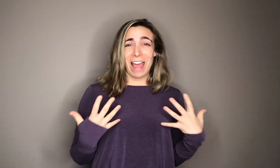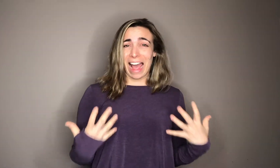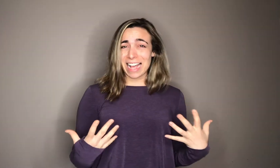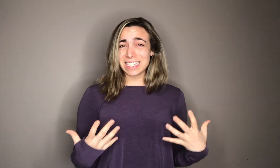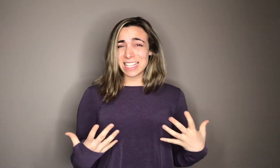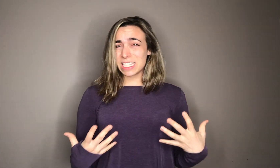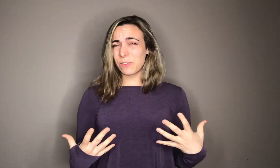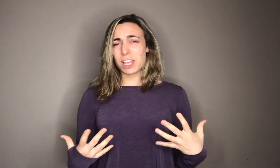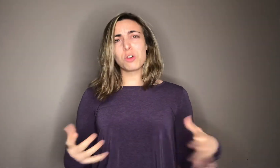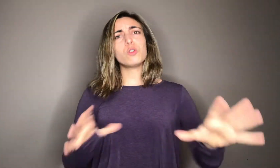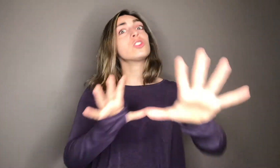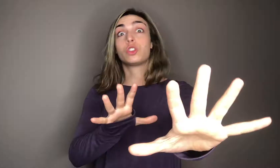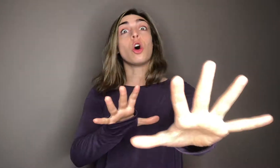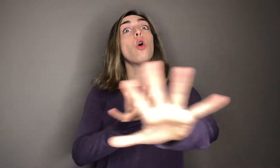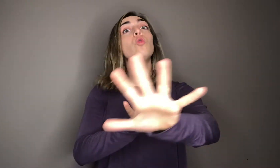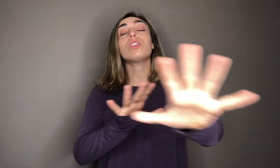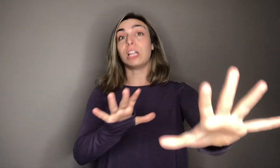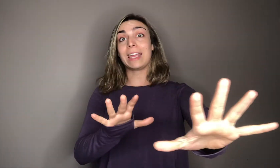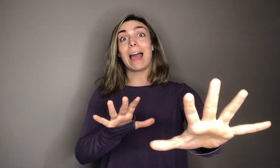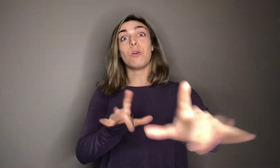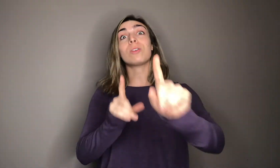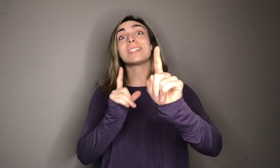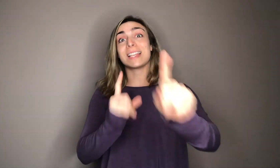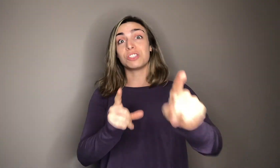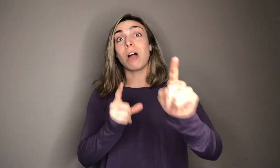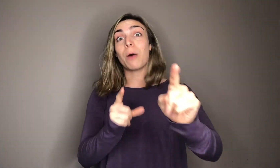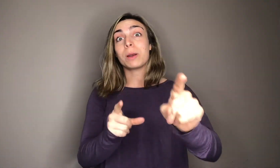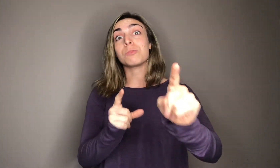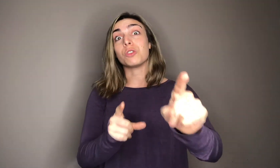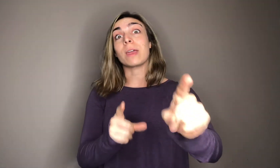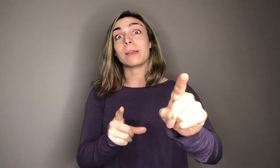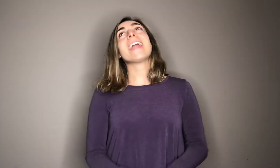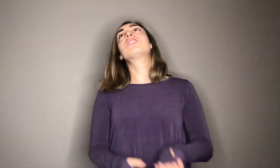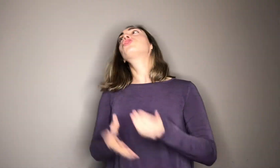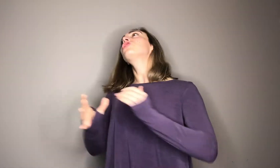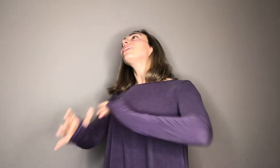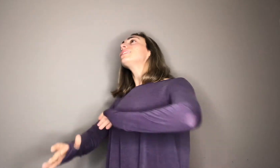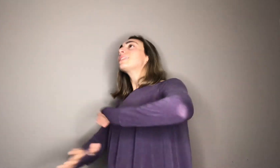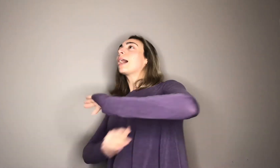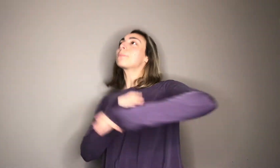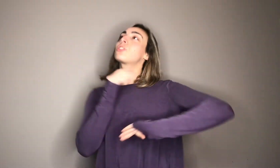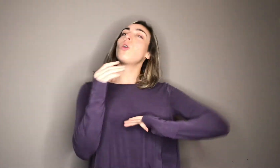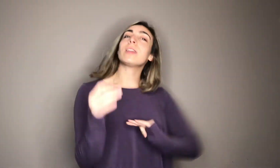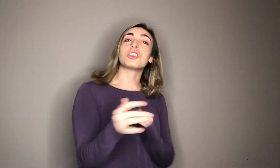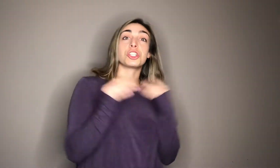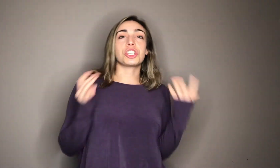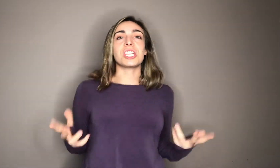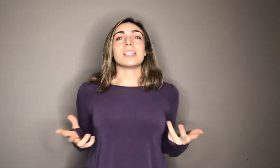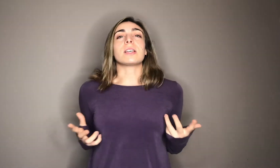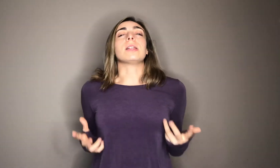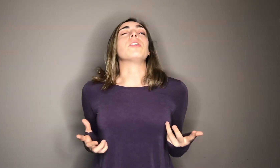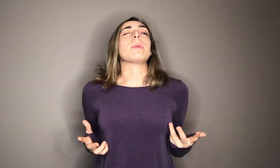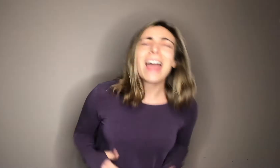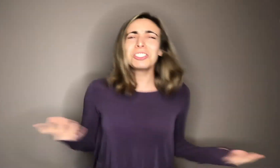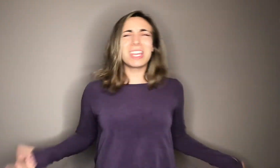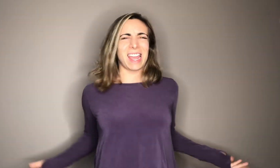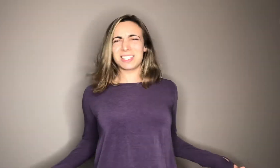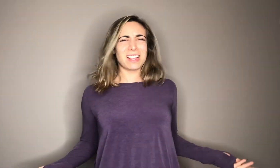-ass these videos don't click out because that's not what I'm doing it's just I'm going to cheat a little bit actually it's not